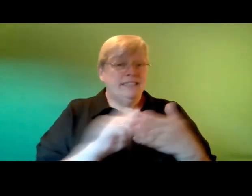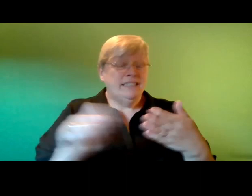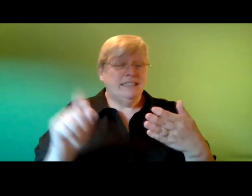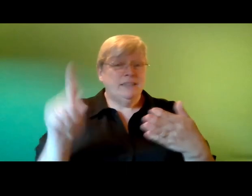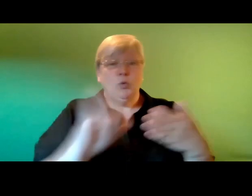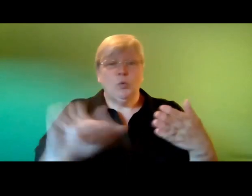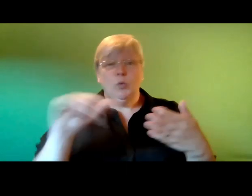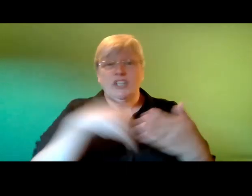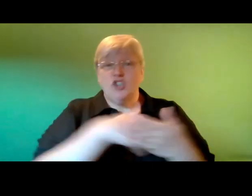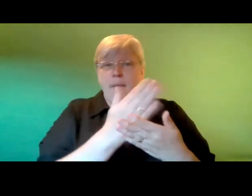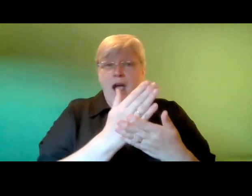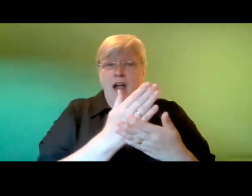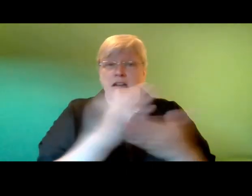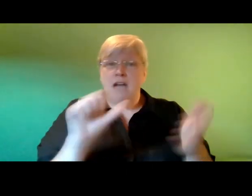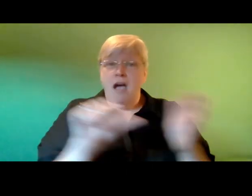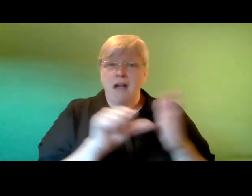etc